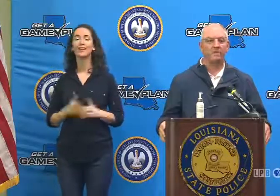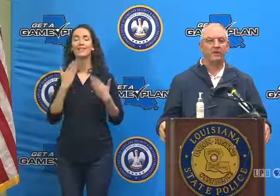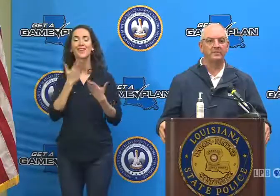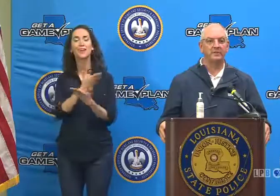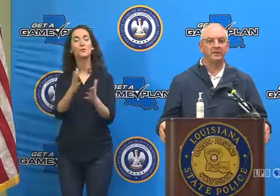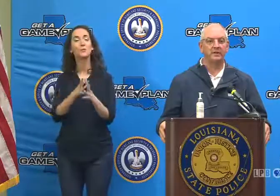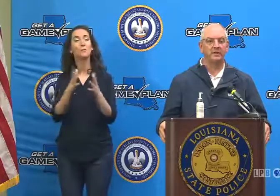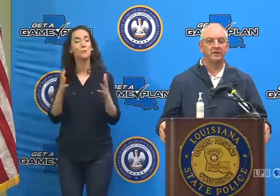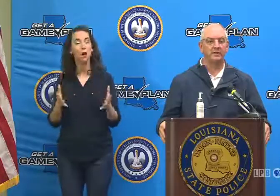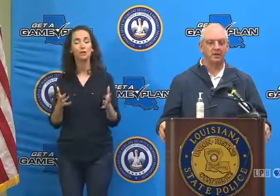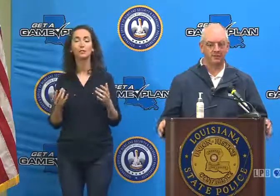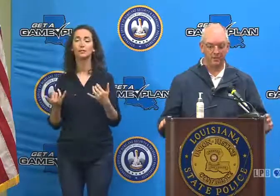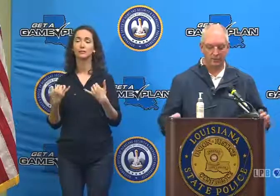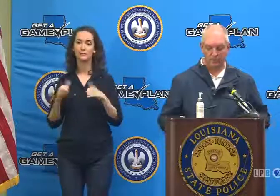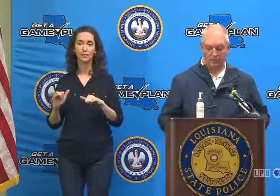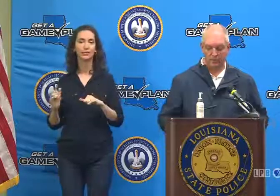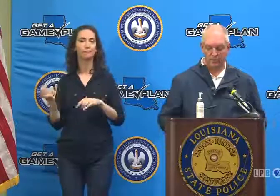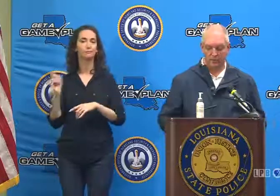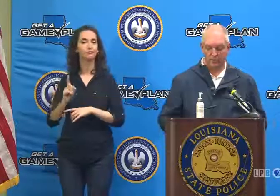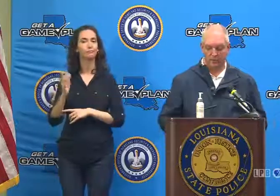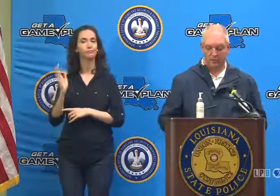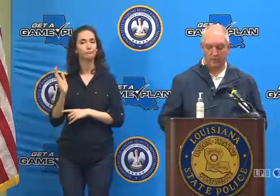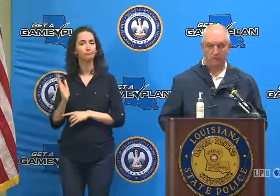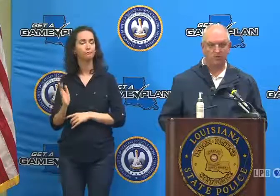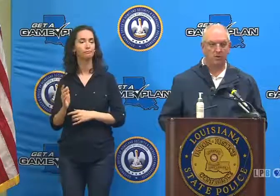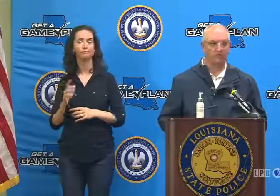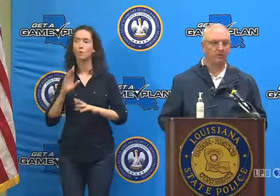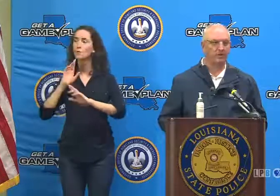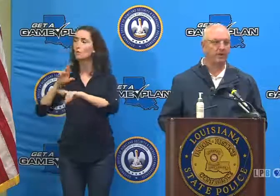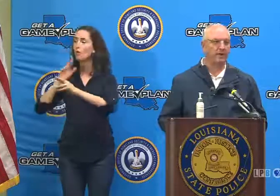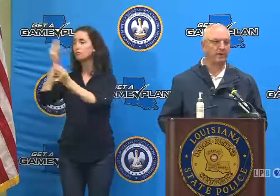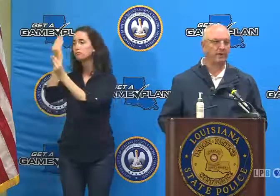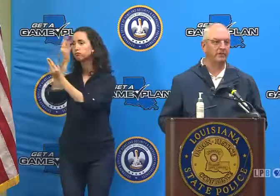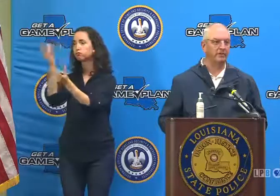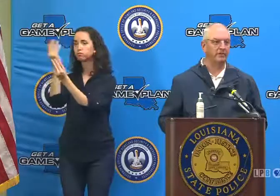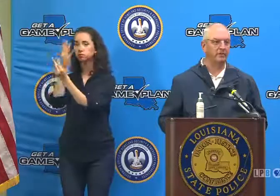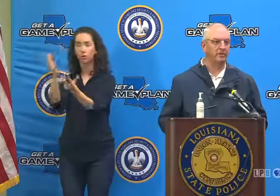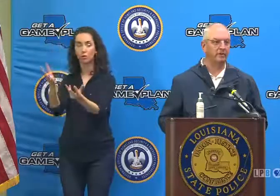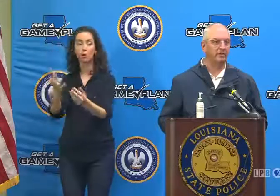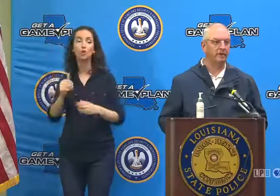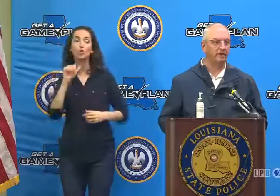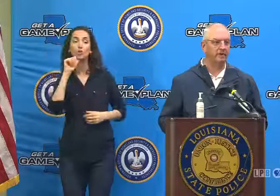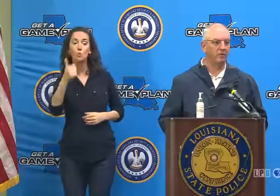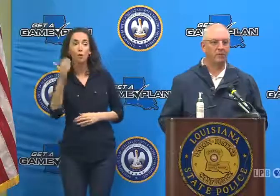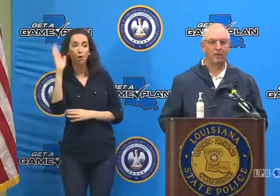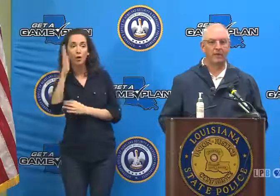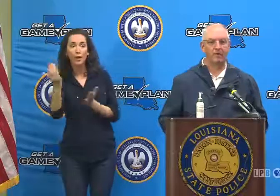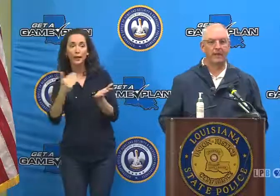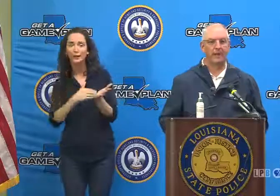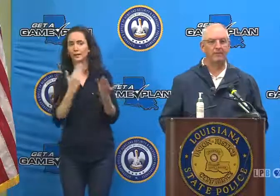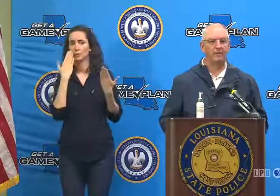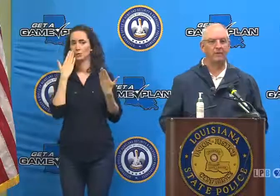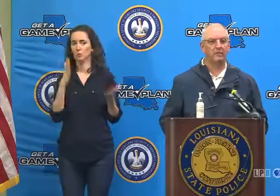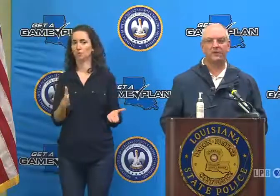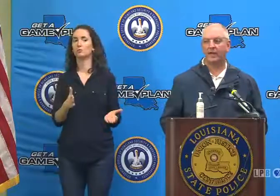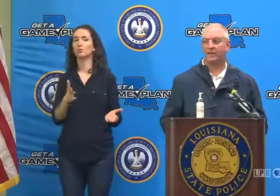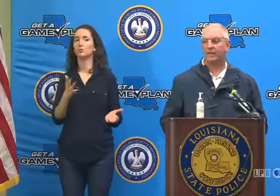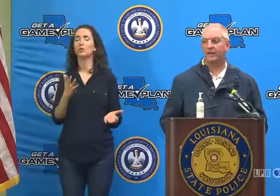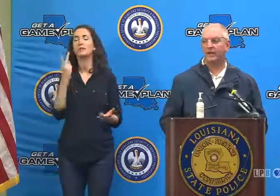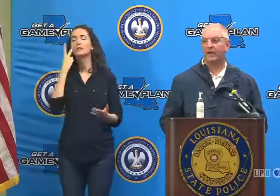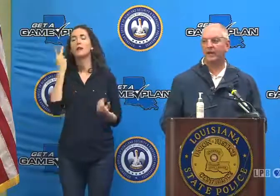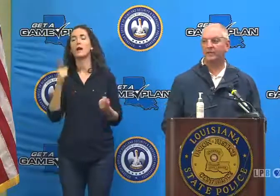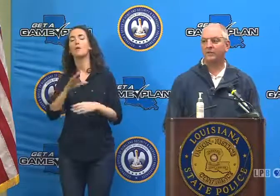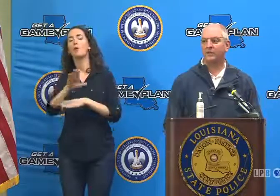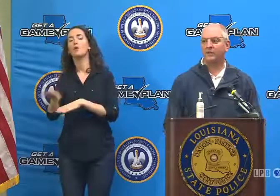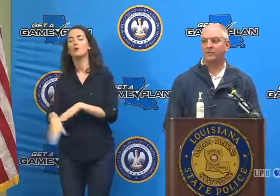thank you all very much for continuing to cover this. We'll let you know tomorrow if there'll be a press conference. It'll depend on what what happens overnight.